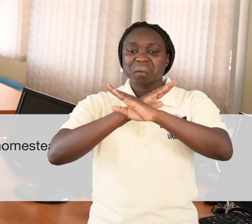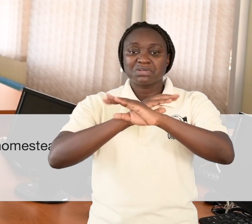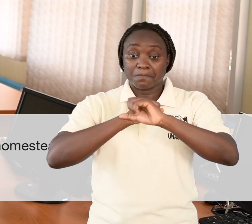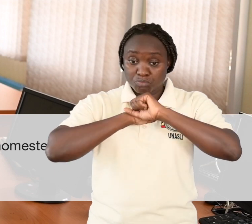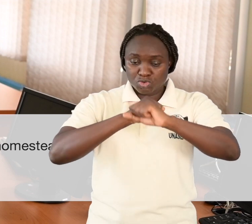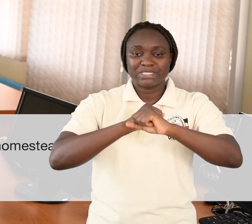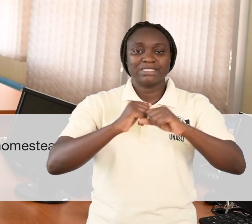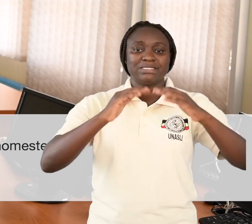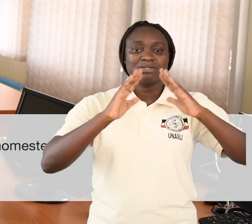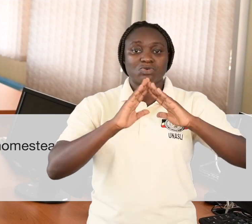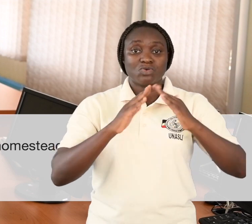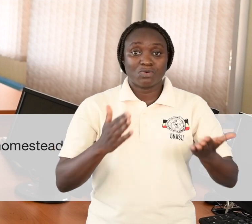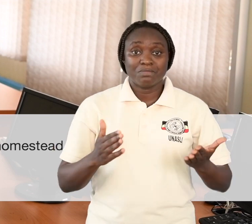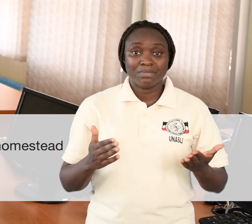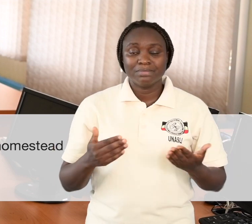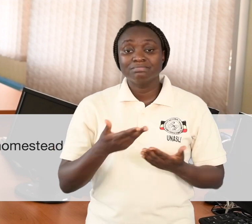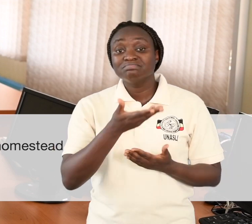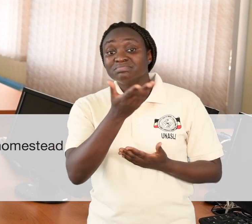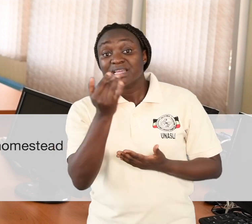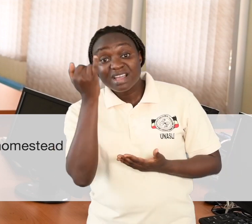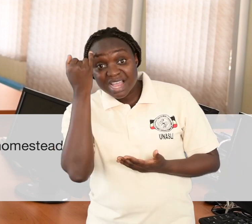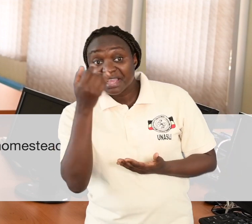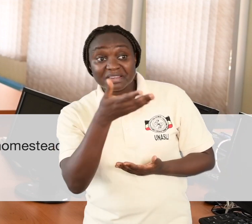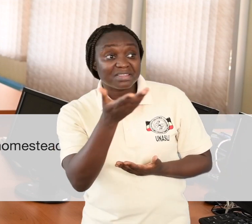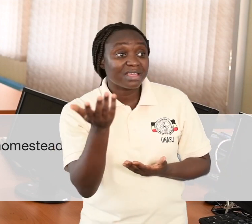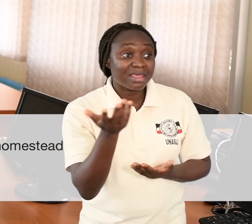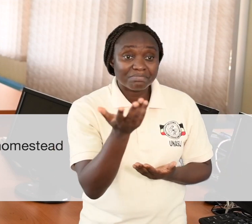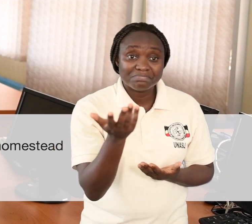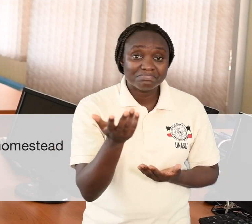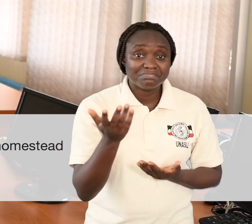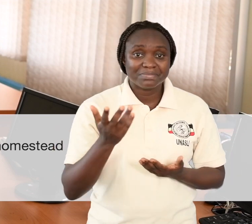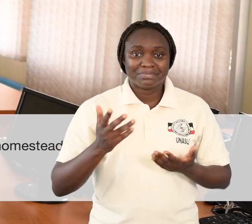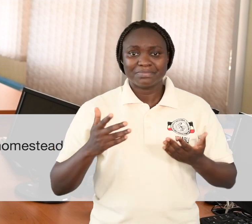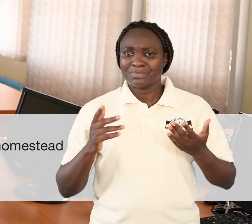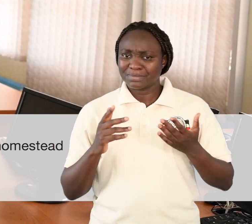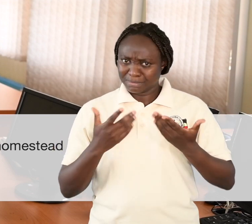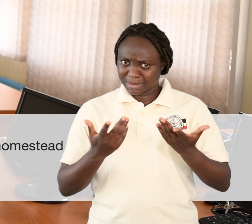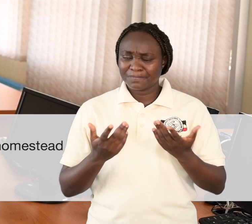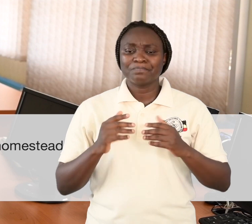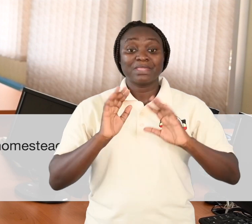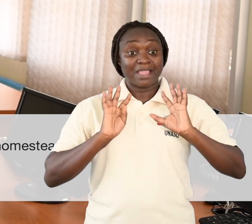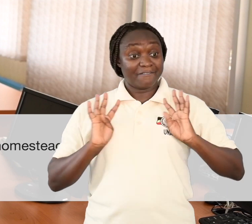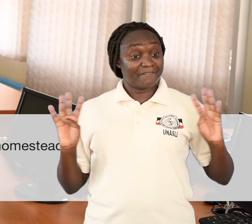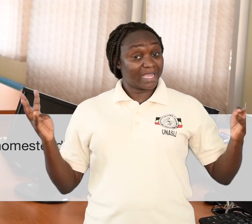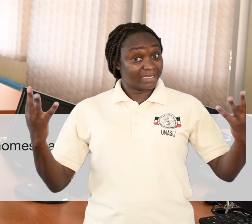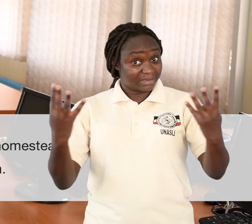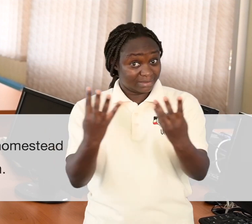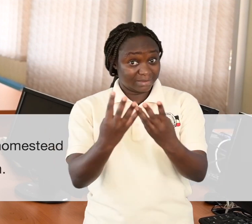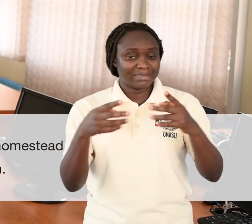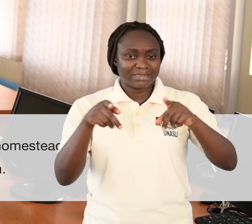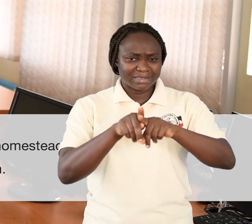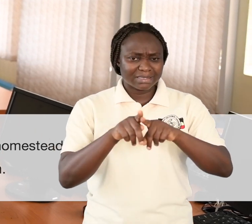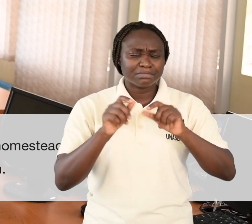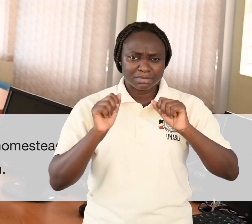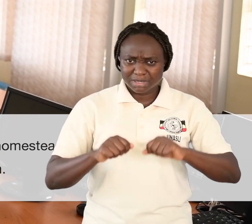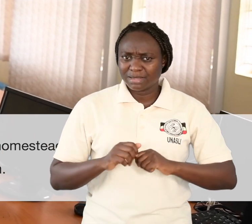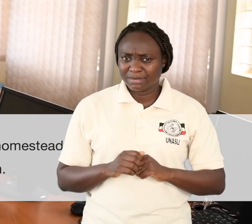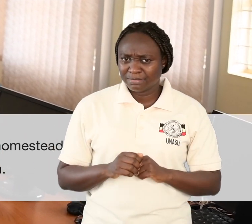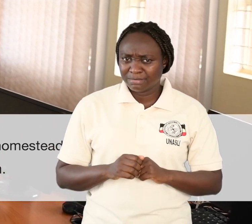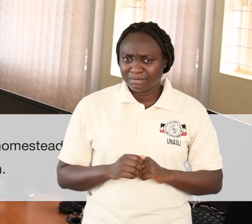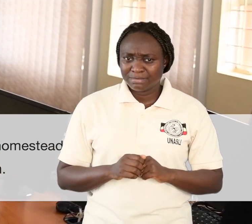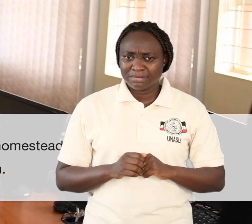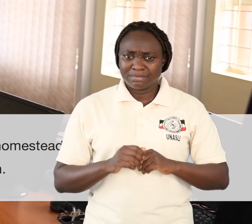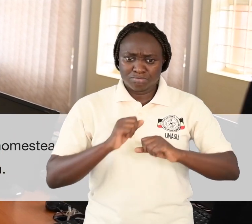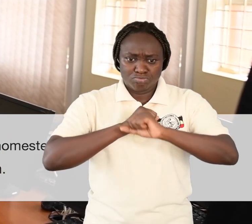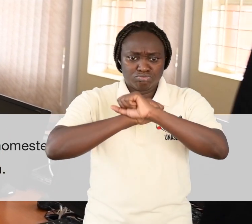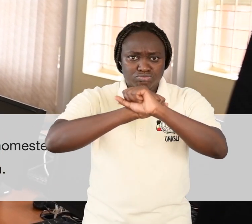Is that all? No. The fence can also prevent the